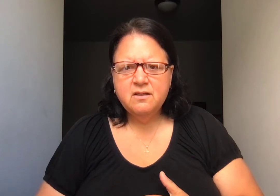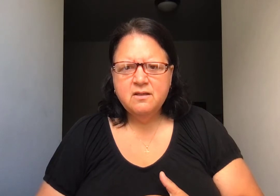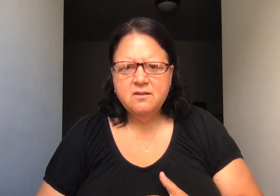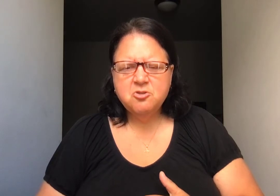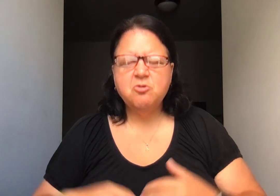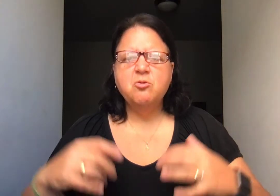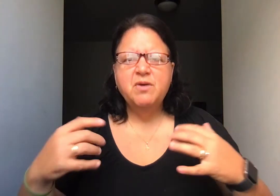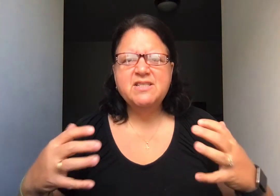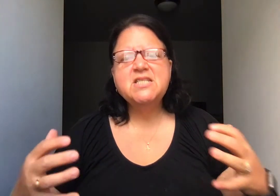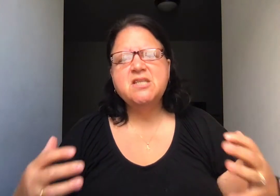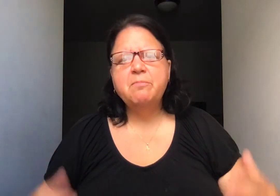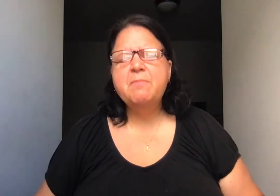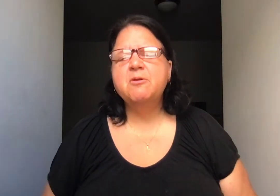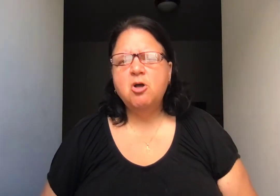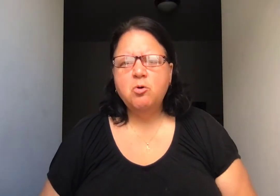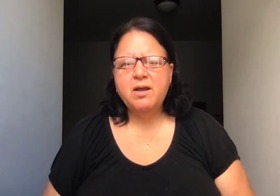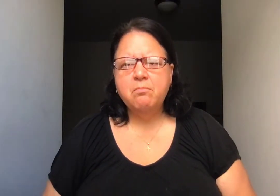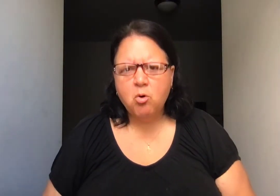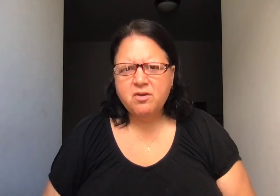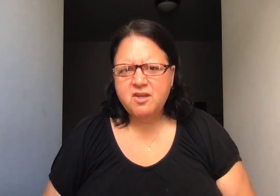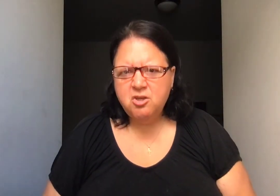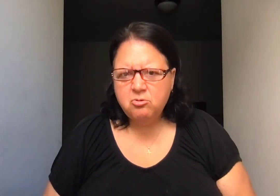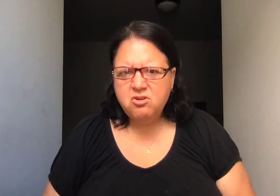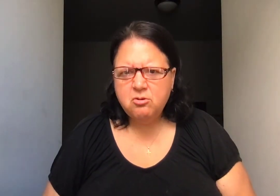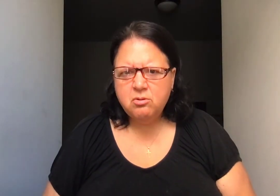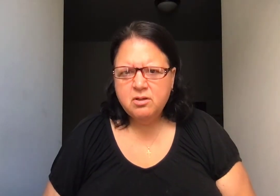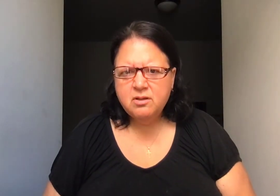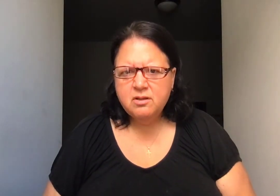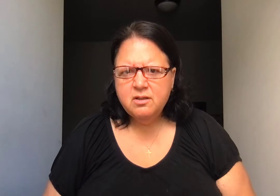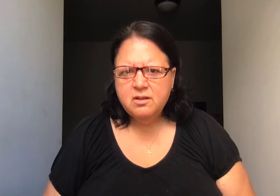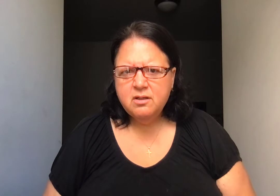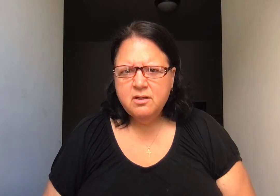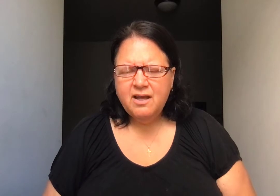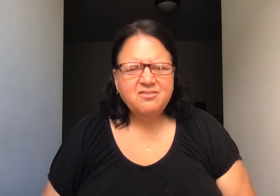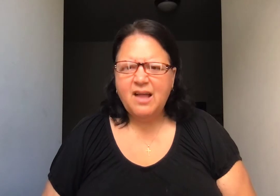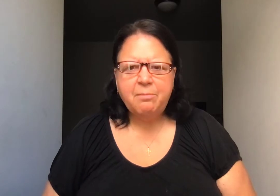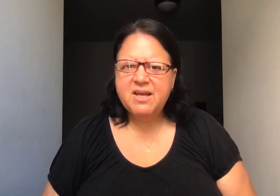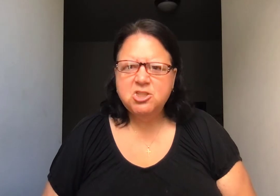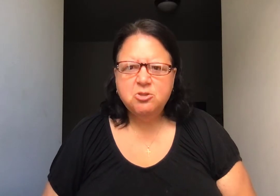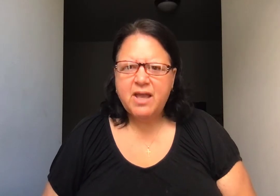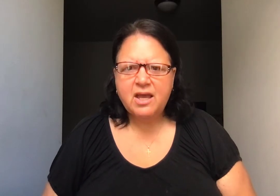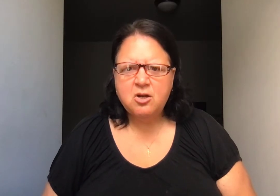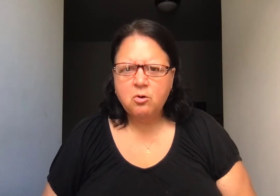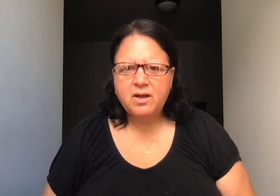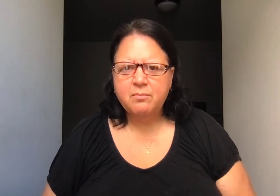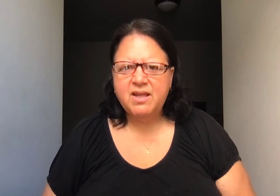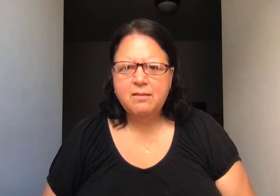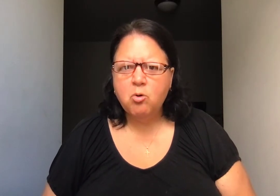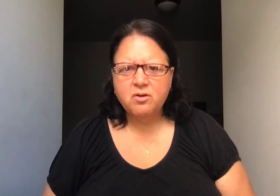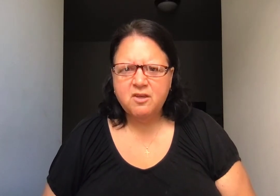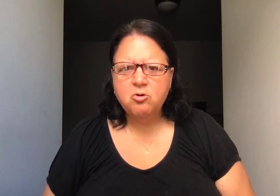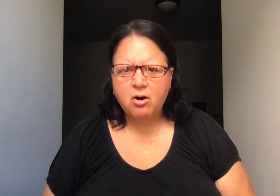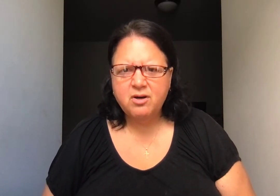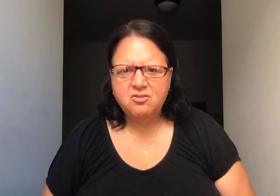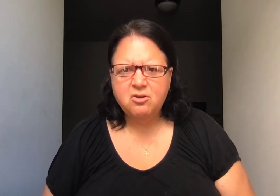So the reason some people know him more than you do is not because you can't know him any more than you already do.